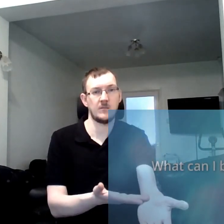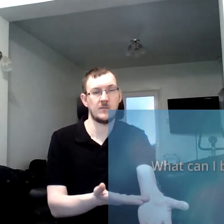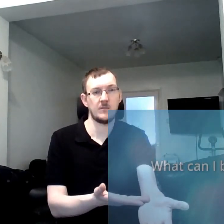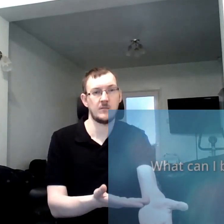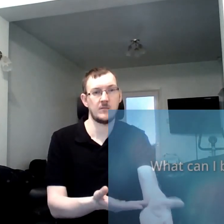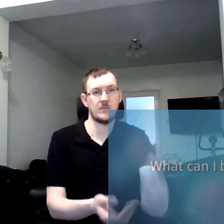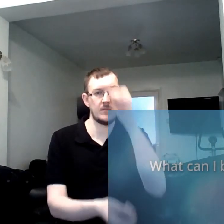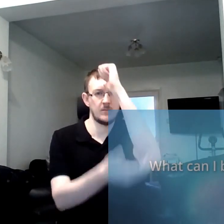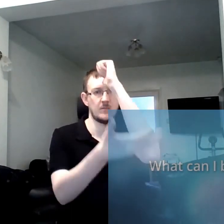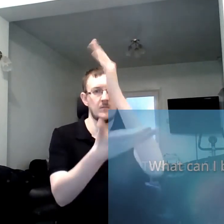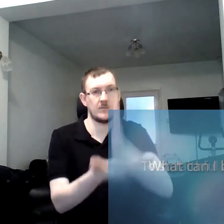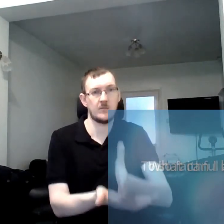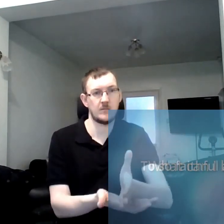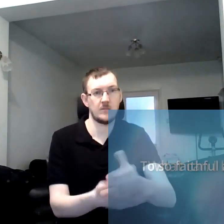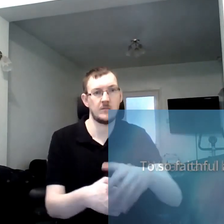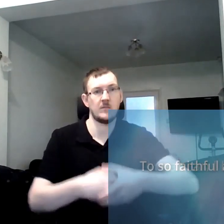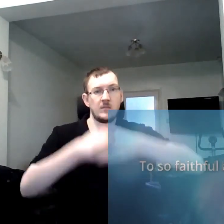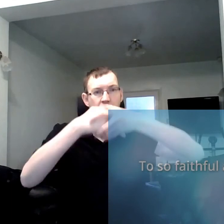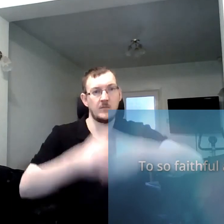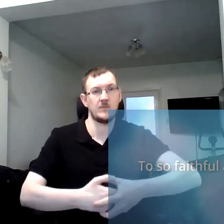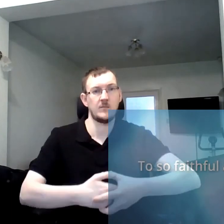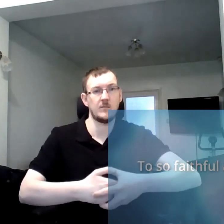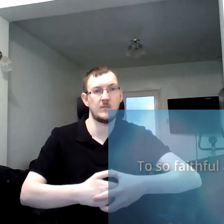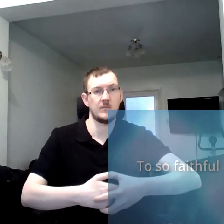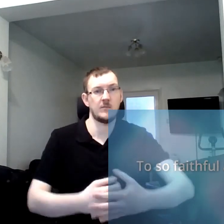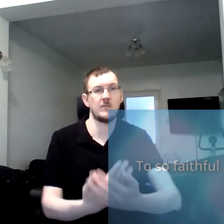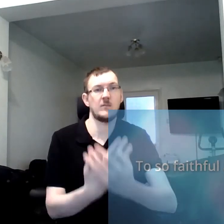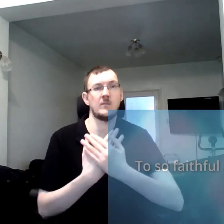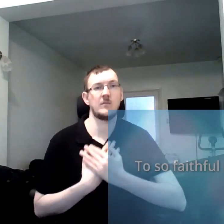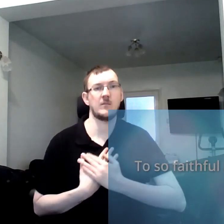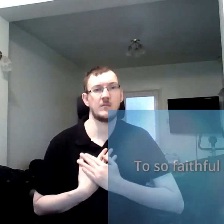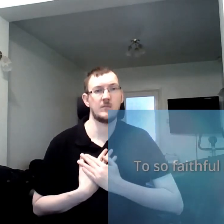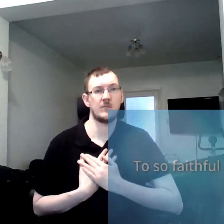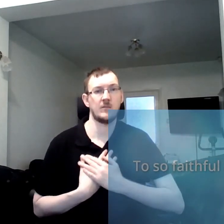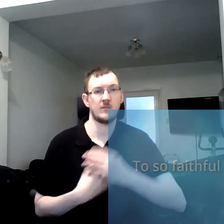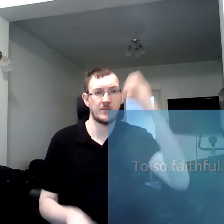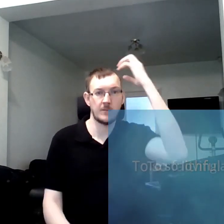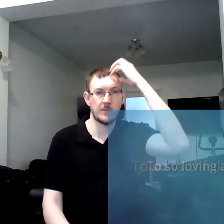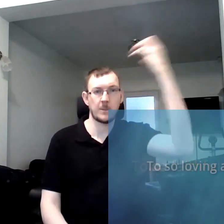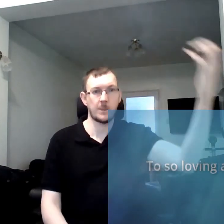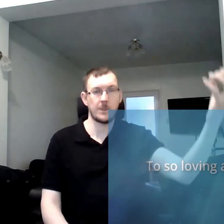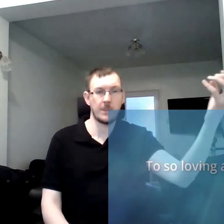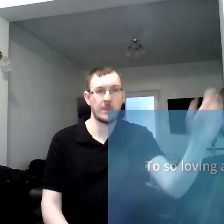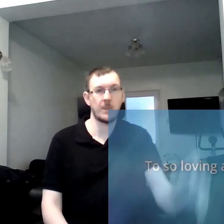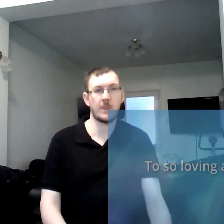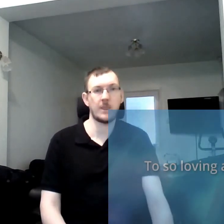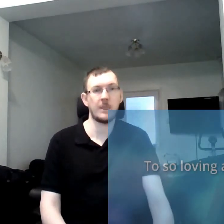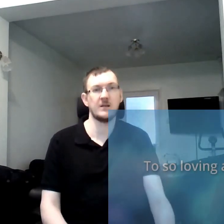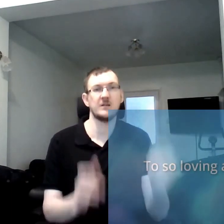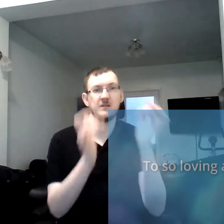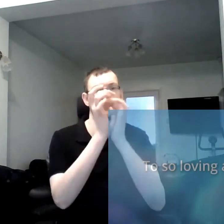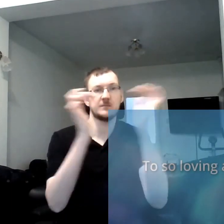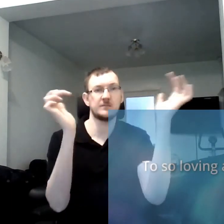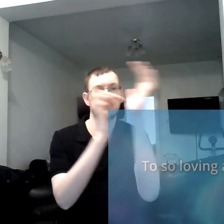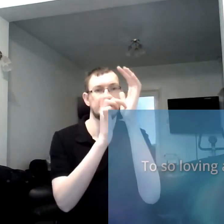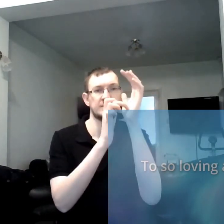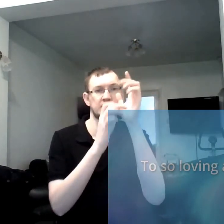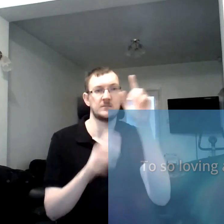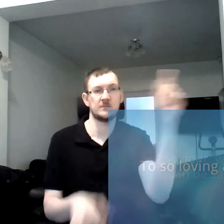to so faithful a friend to so loving a king savior